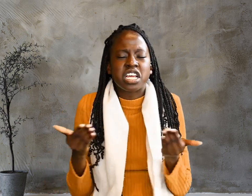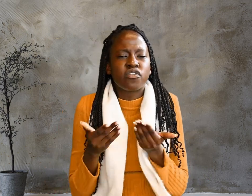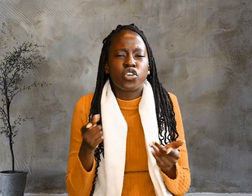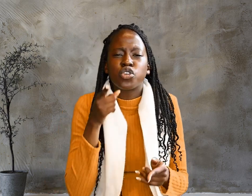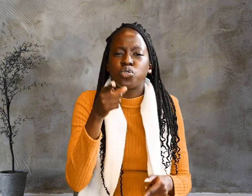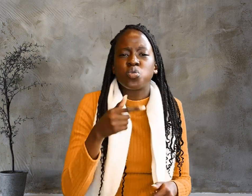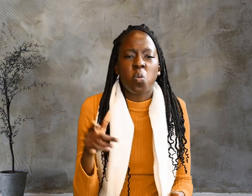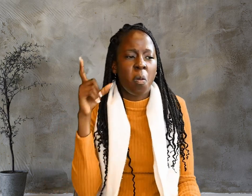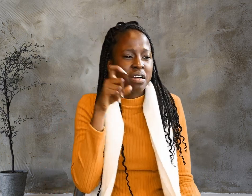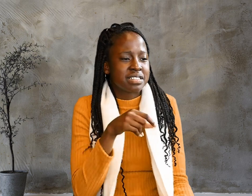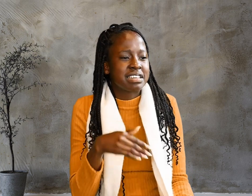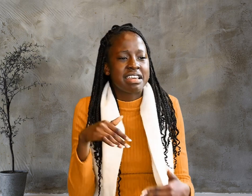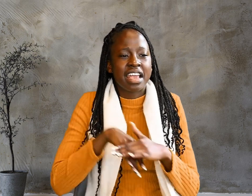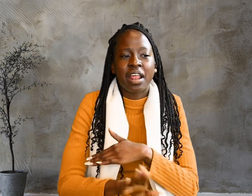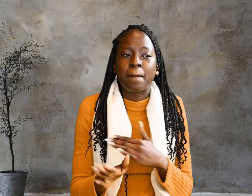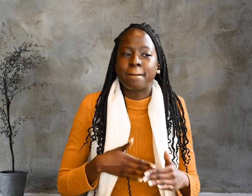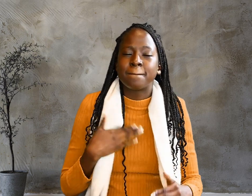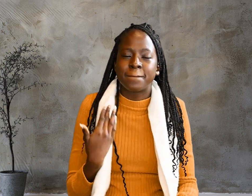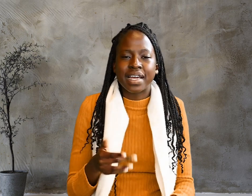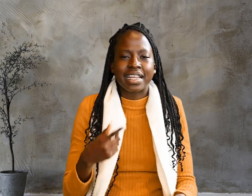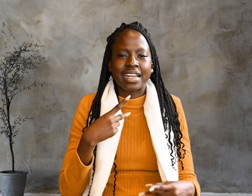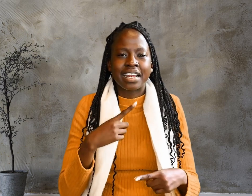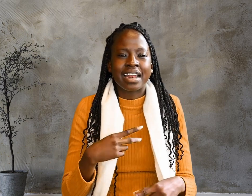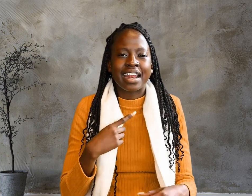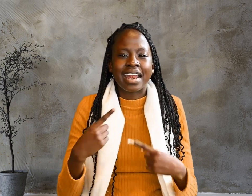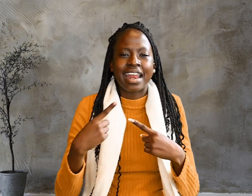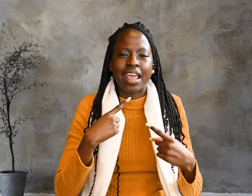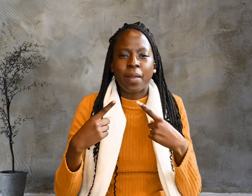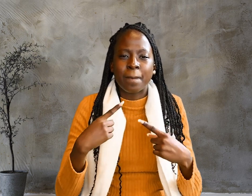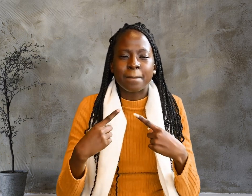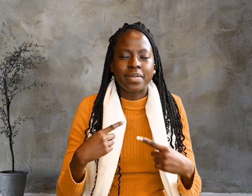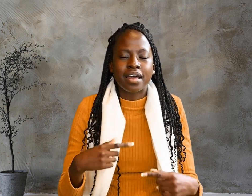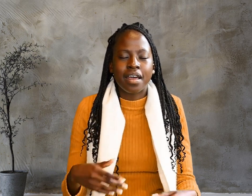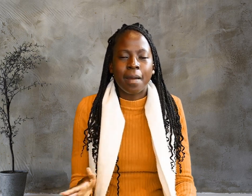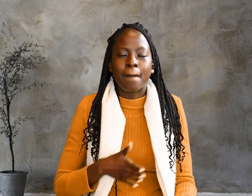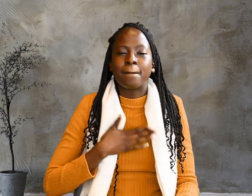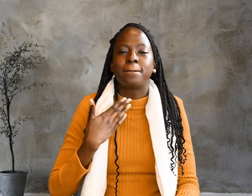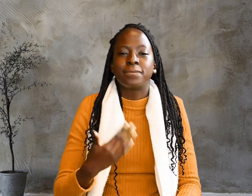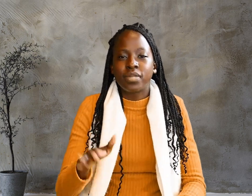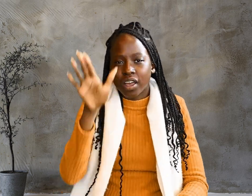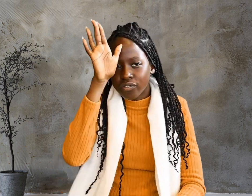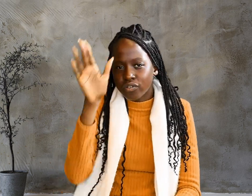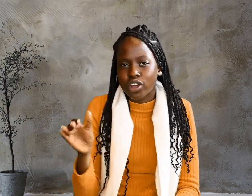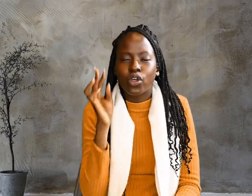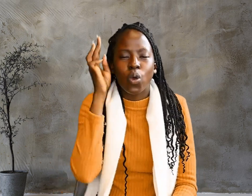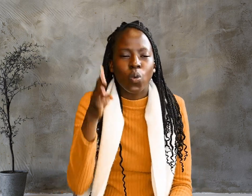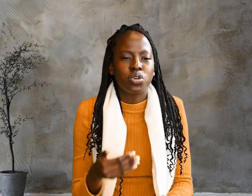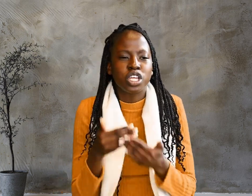the father will give you. This is my command, love each other.